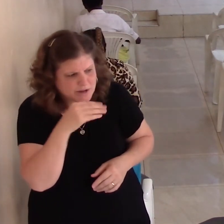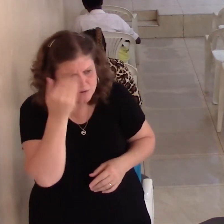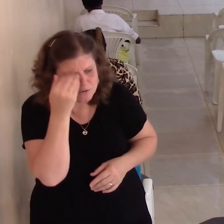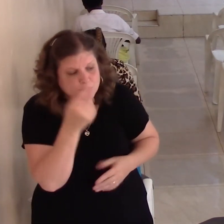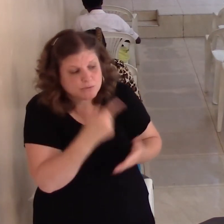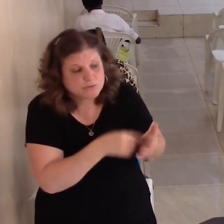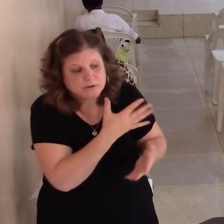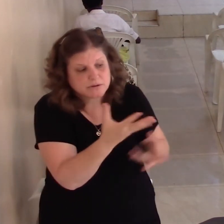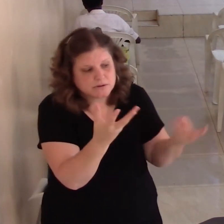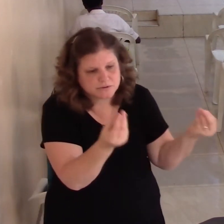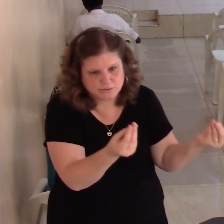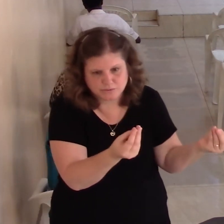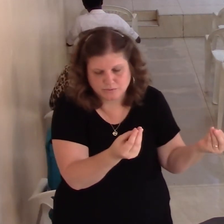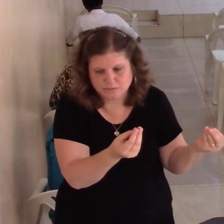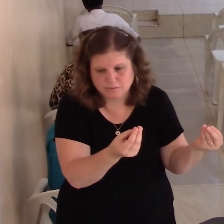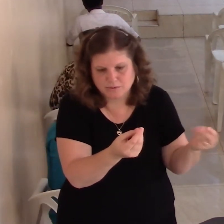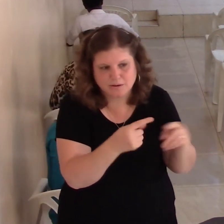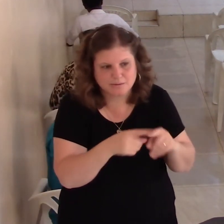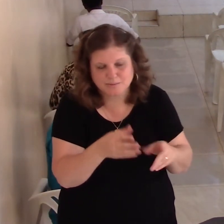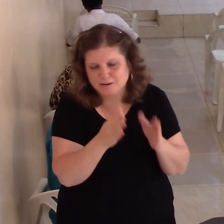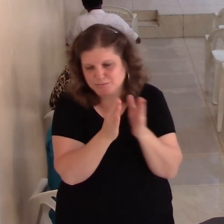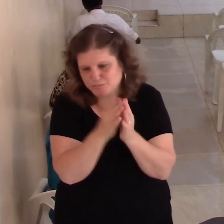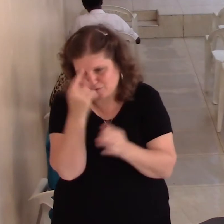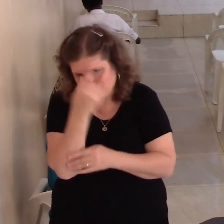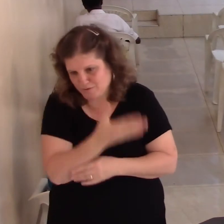But pray for those. Give them who bless you and promise.